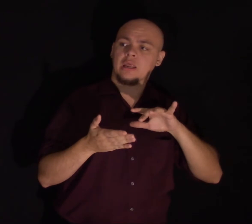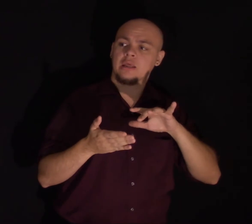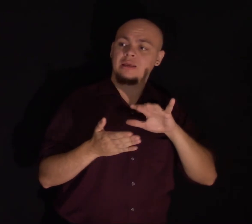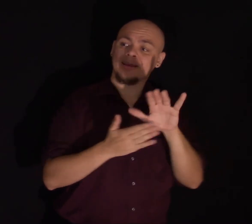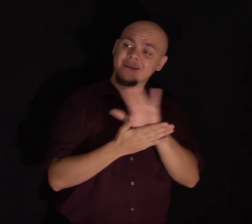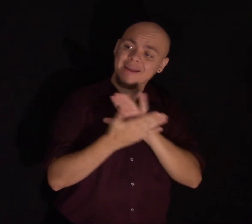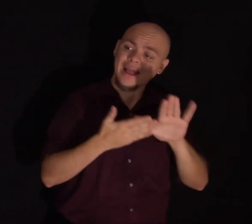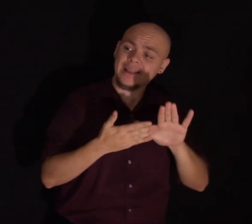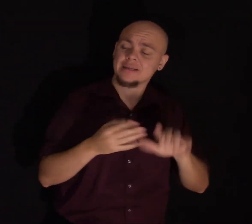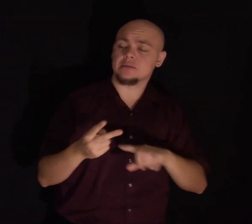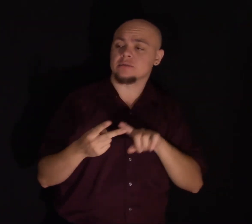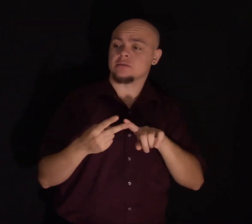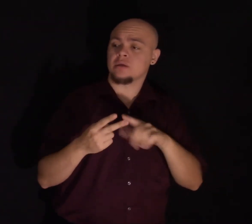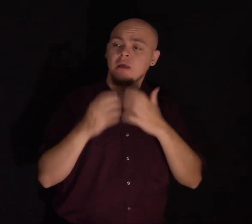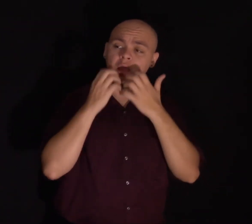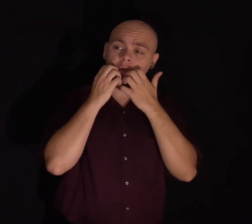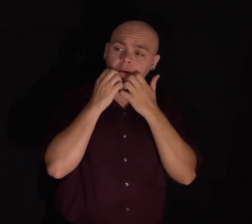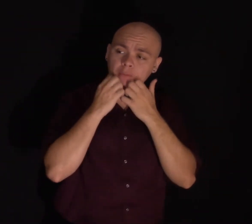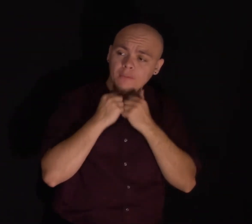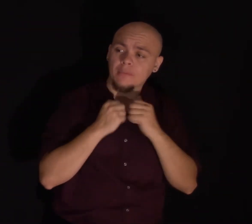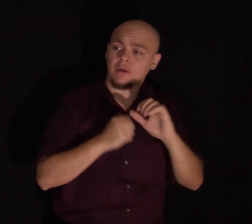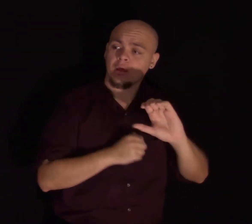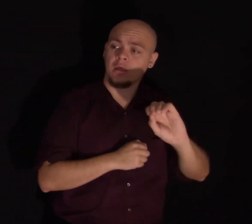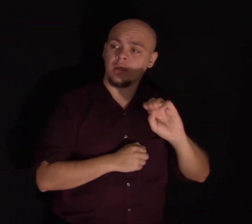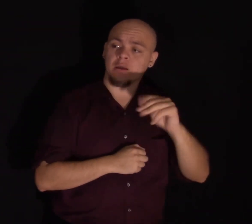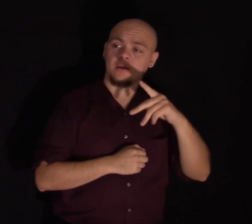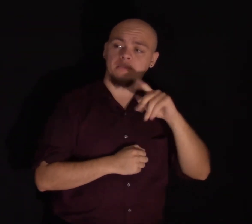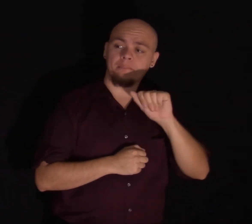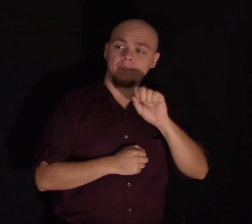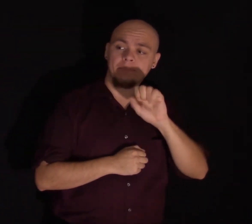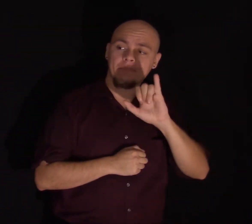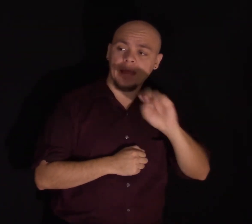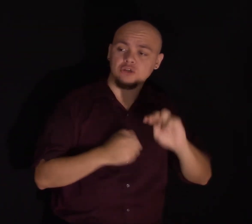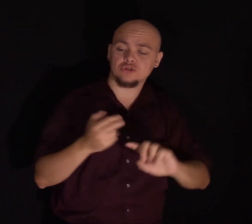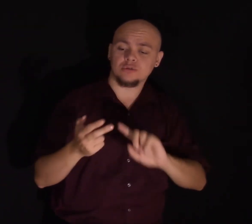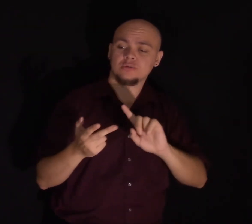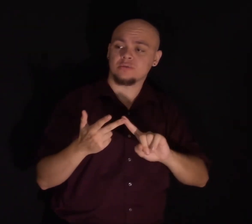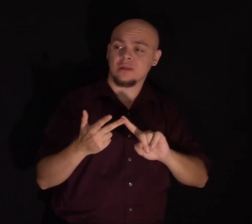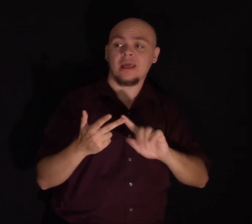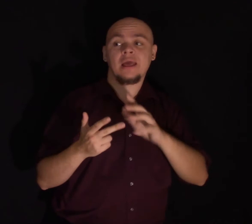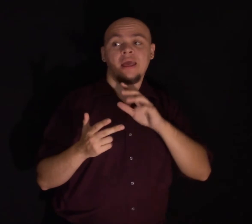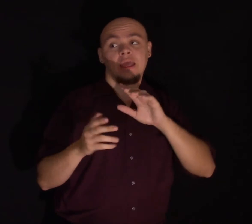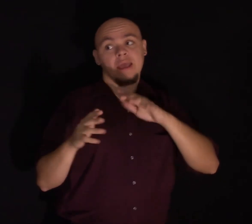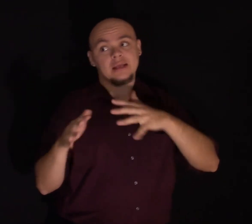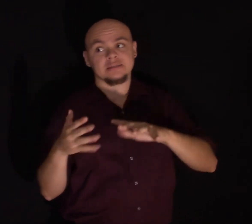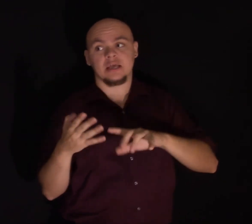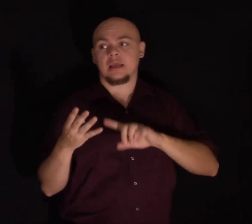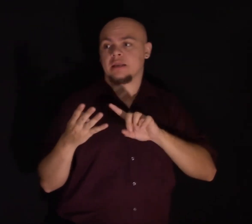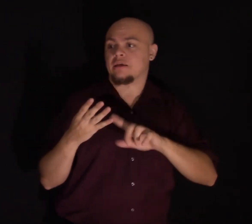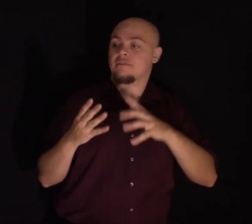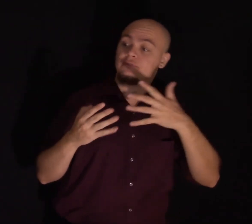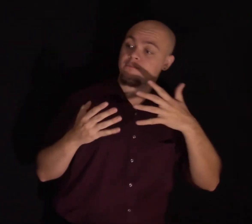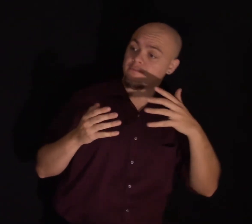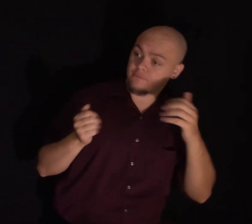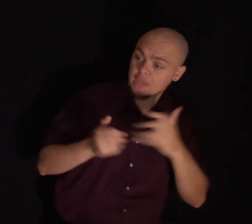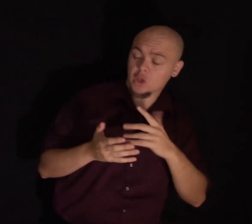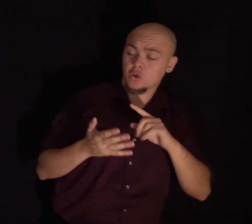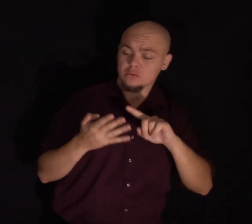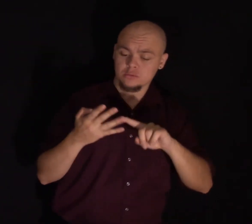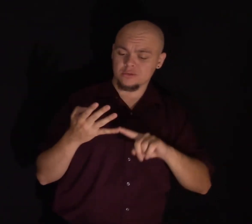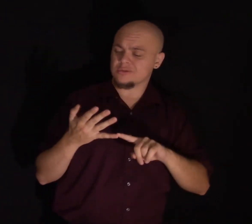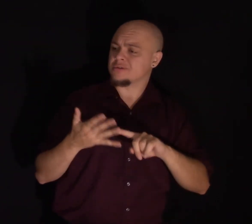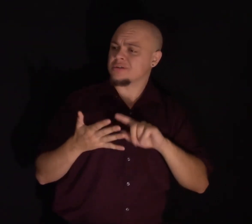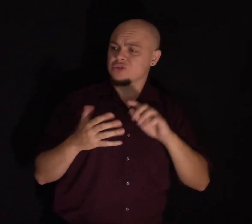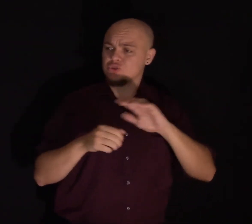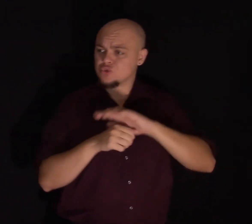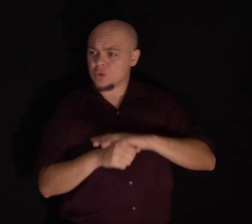and to study compassion in addition to studying anxiety and fear and depression and stress?